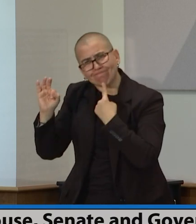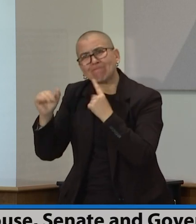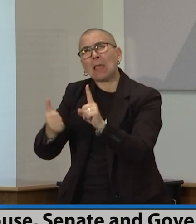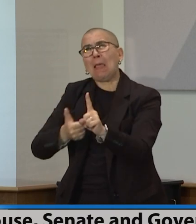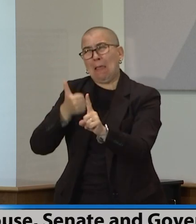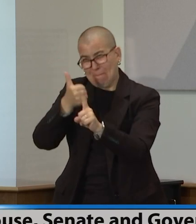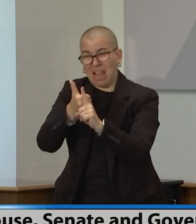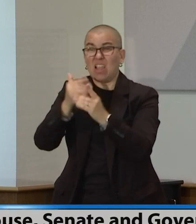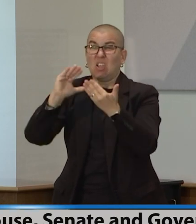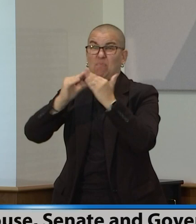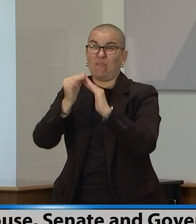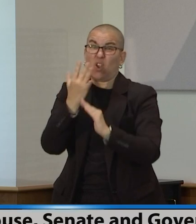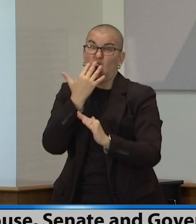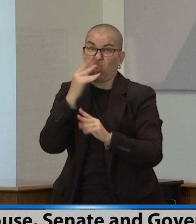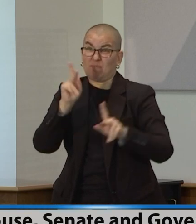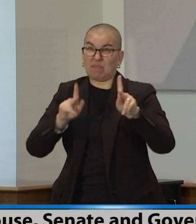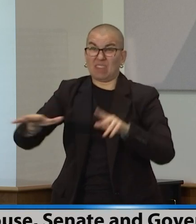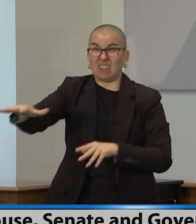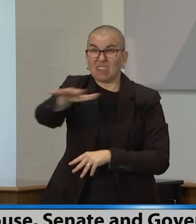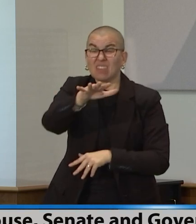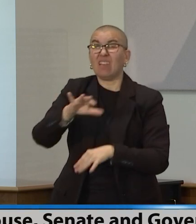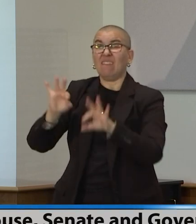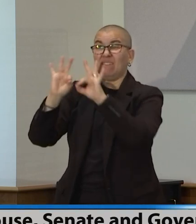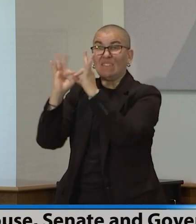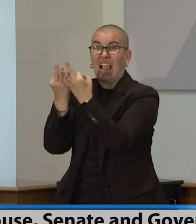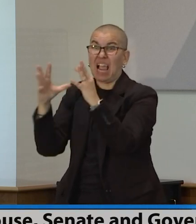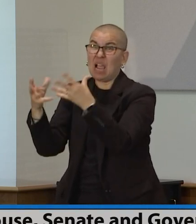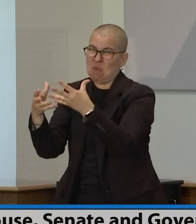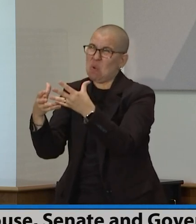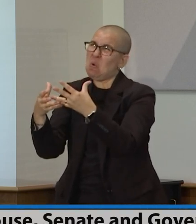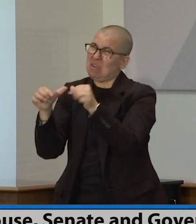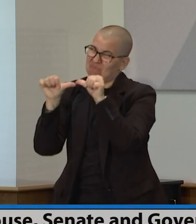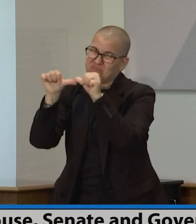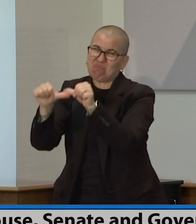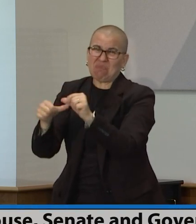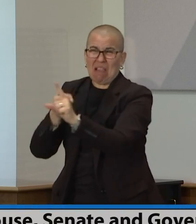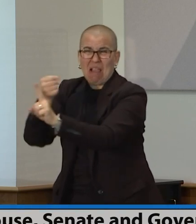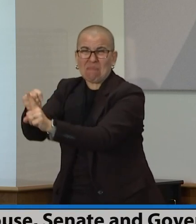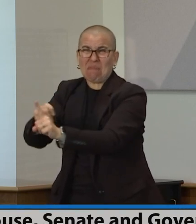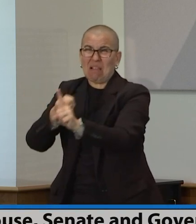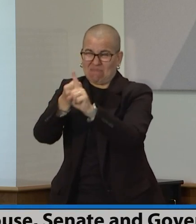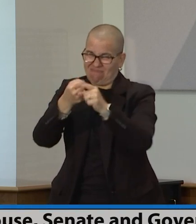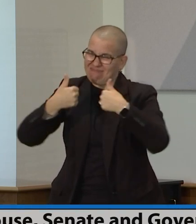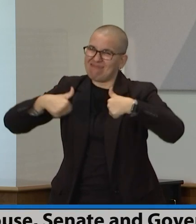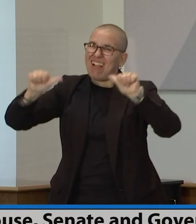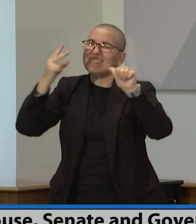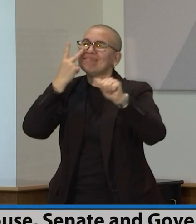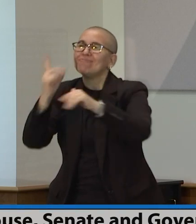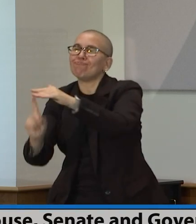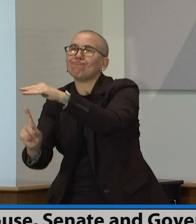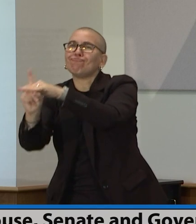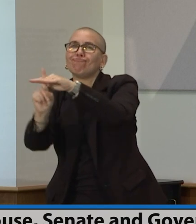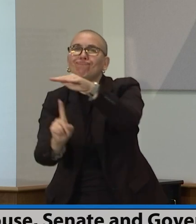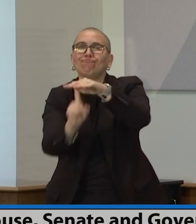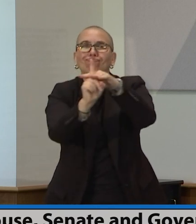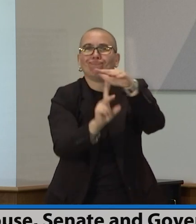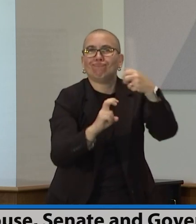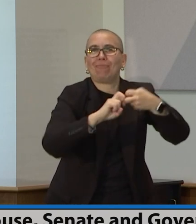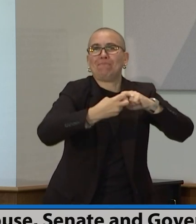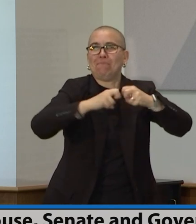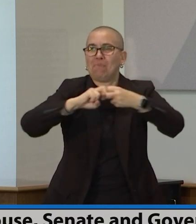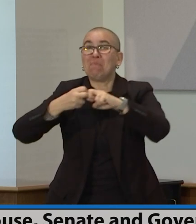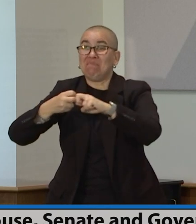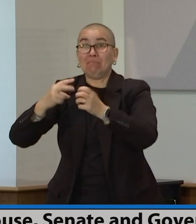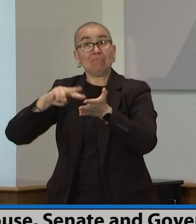only exposed and exacerbated them. We have a responsibility to meet the urgency of the past